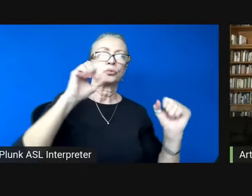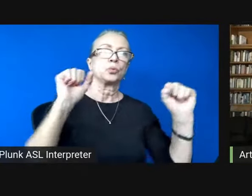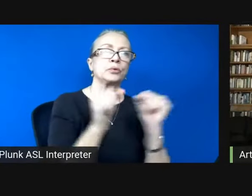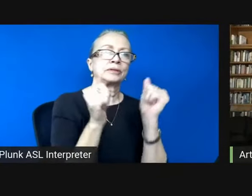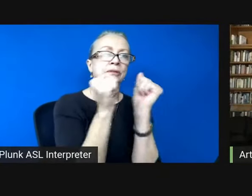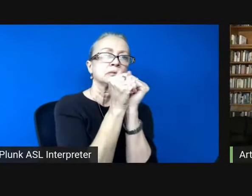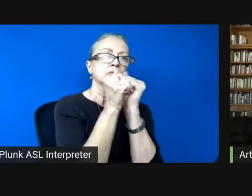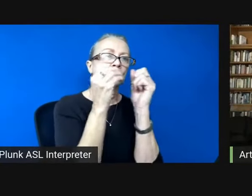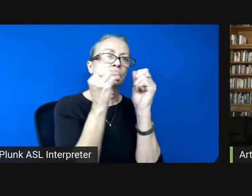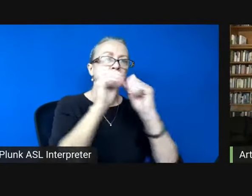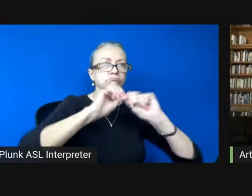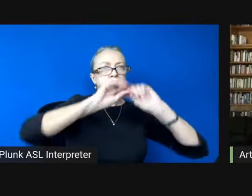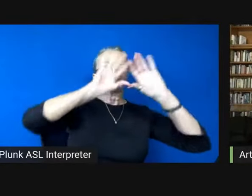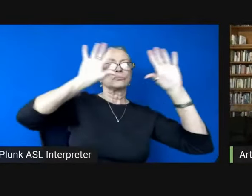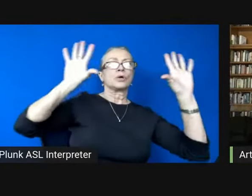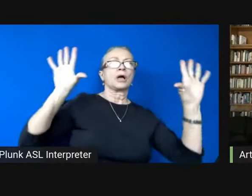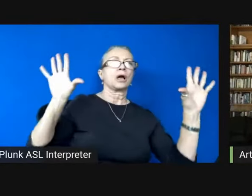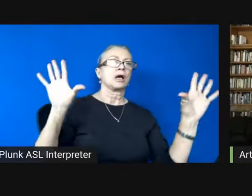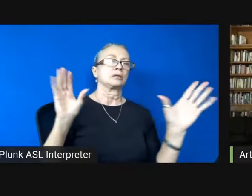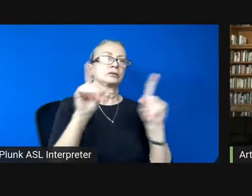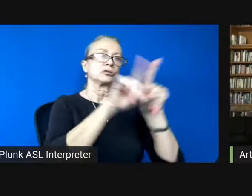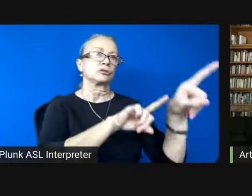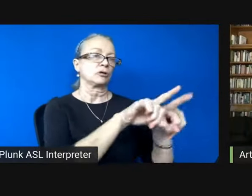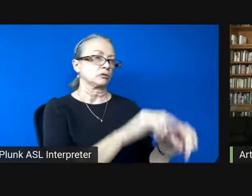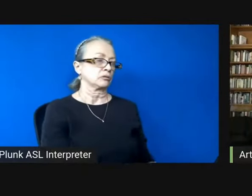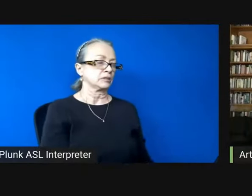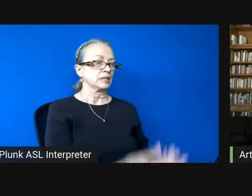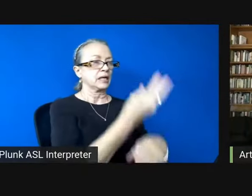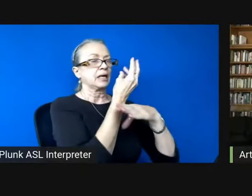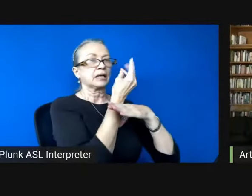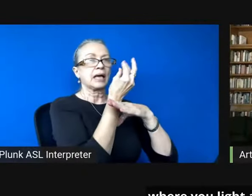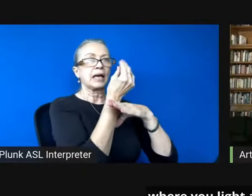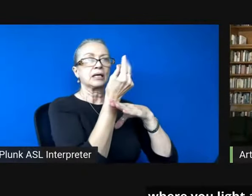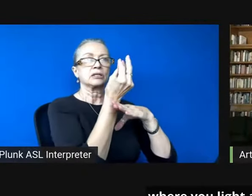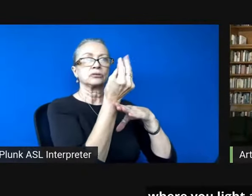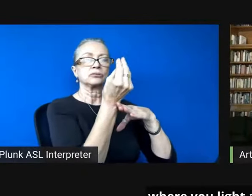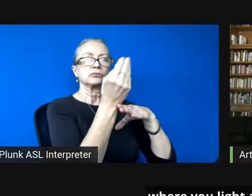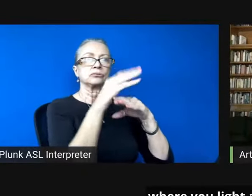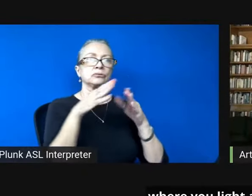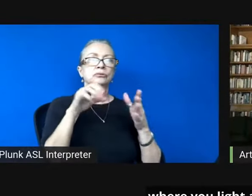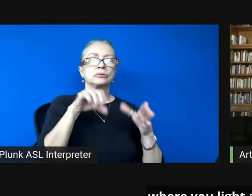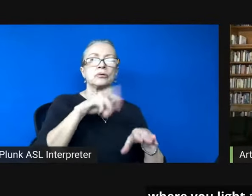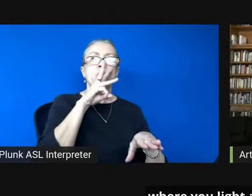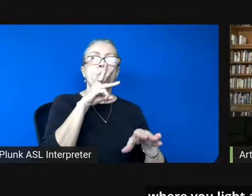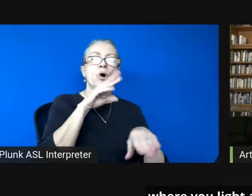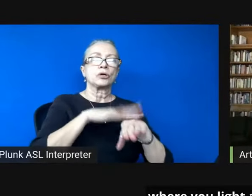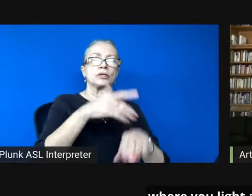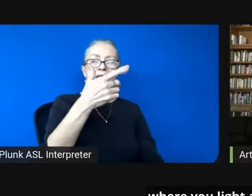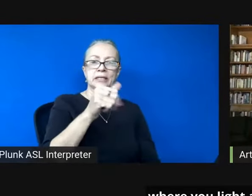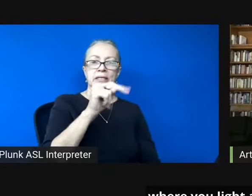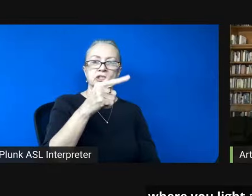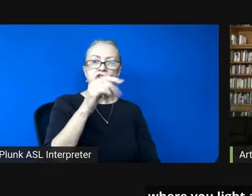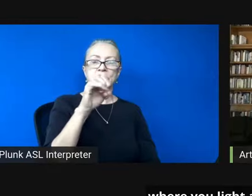stars candles flickering down the Ganges where you light a candle on a